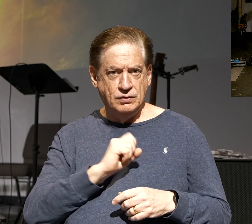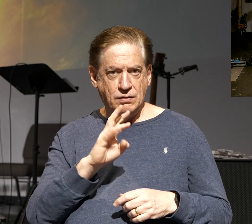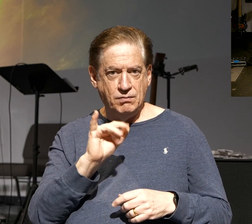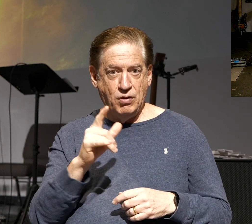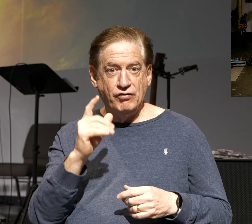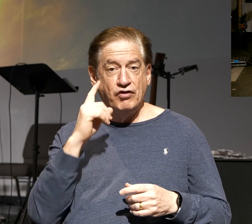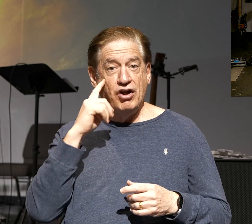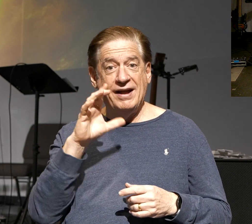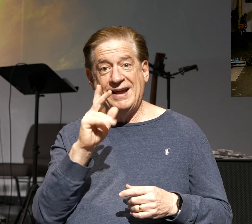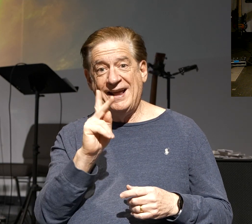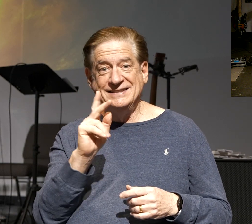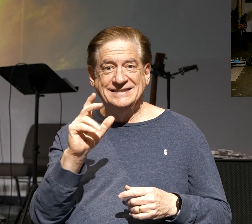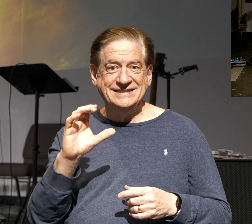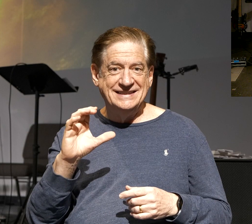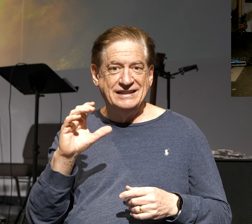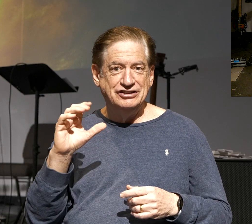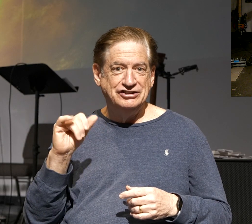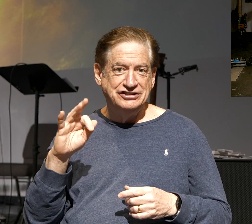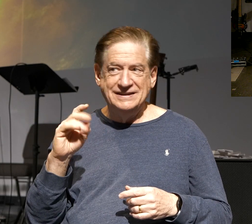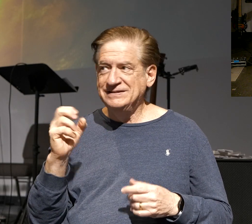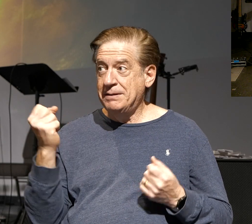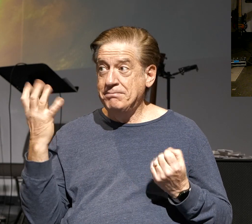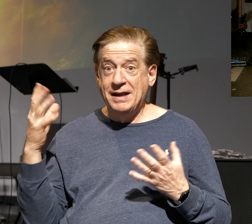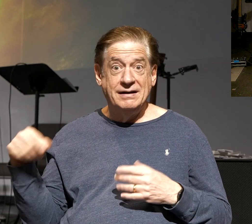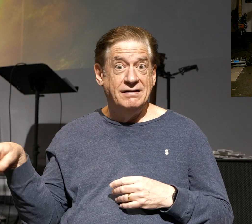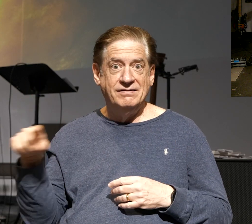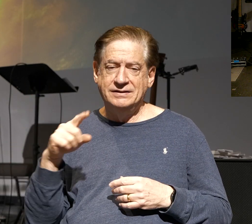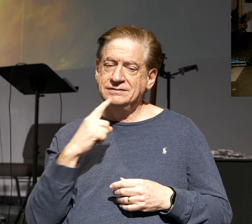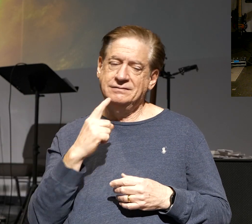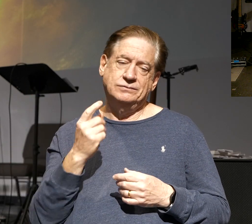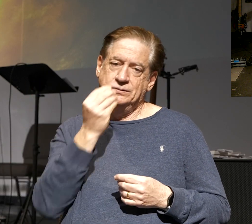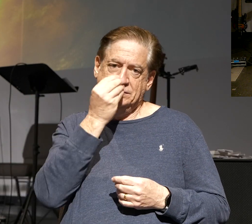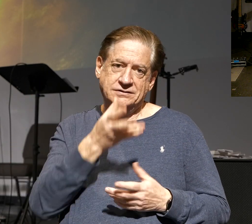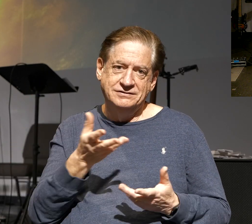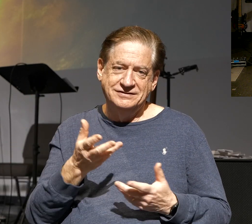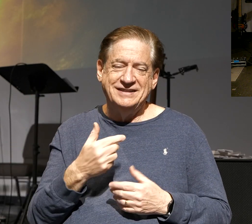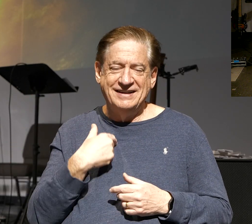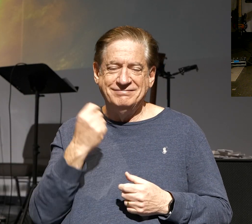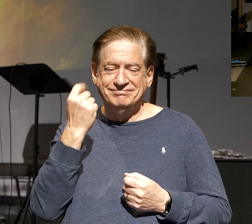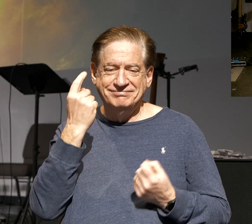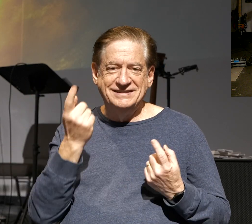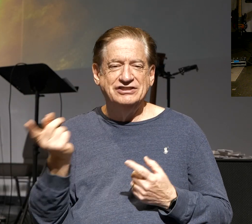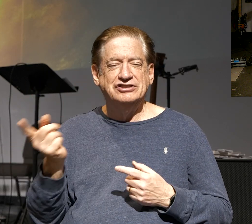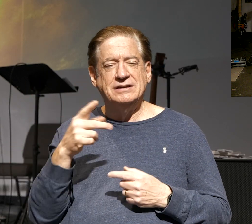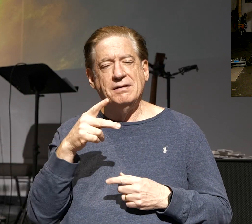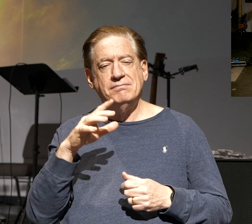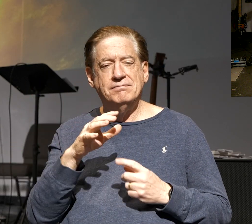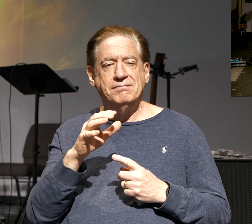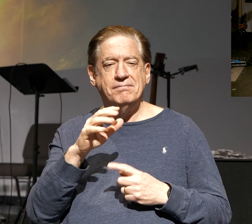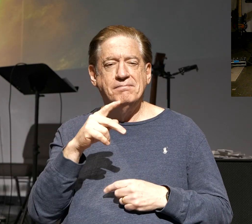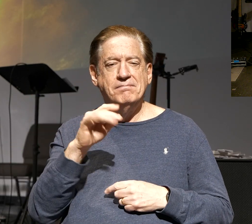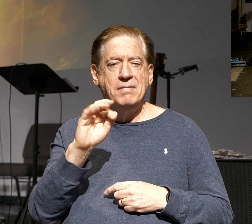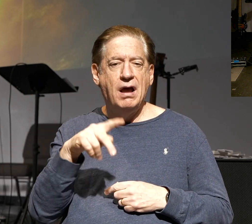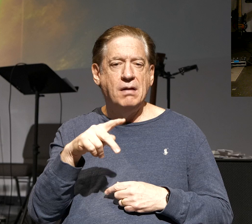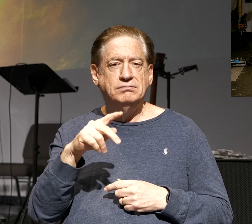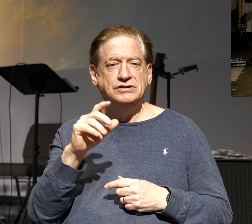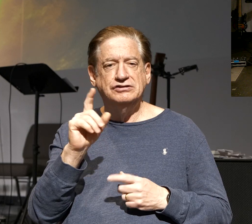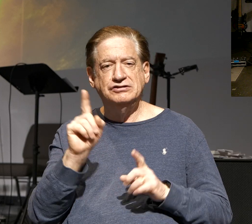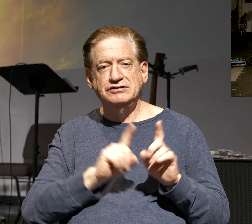who cares? Okay, I gotcha, I gotcha. And so, to be the greatest pop star in the world